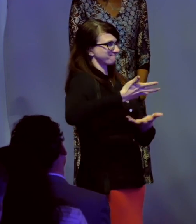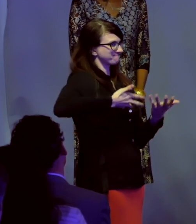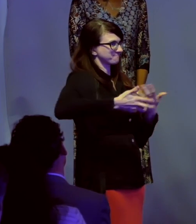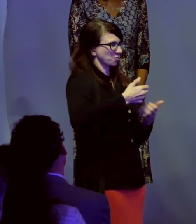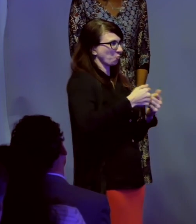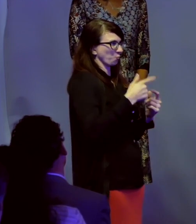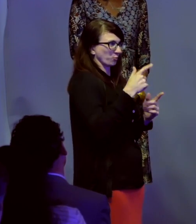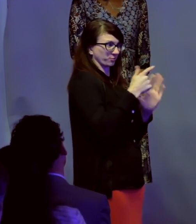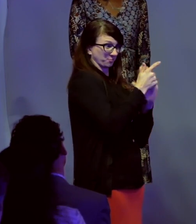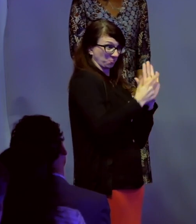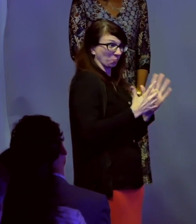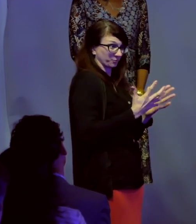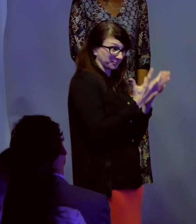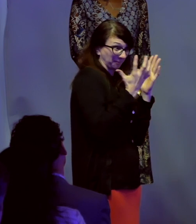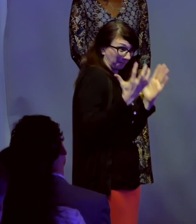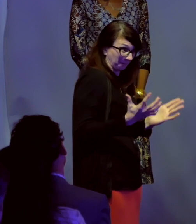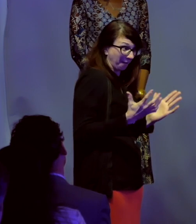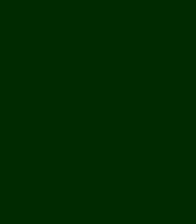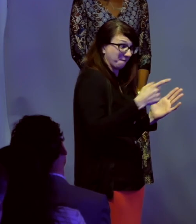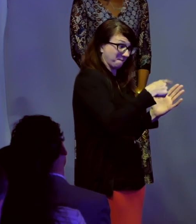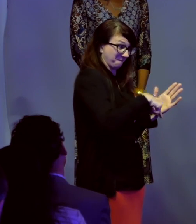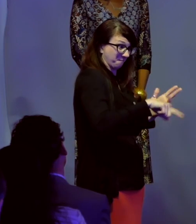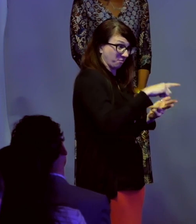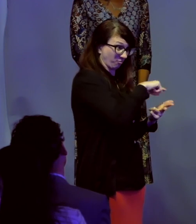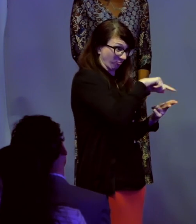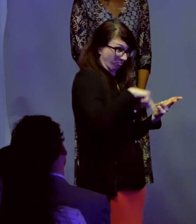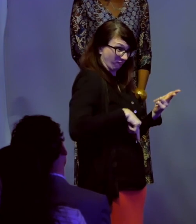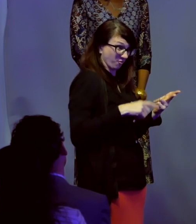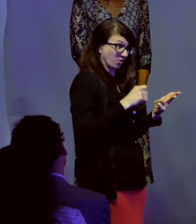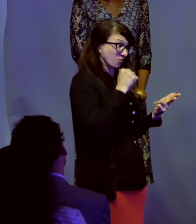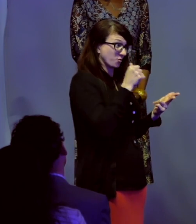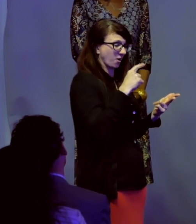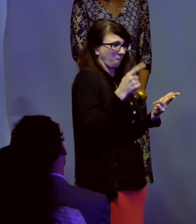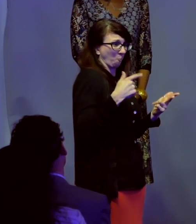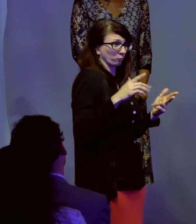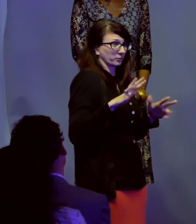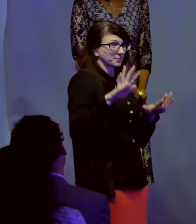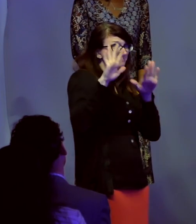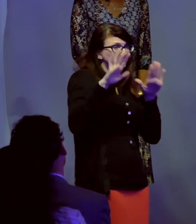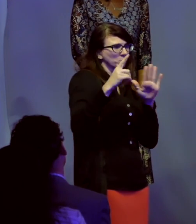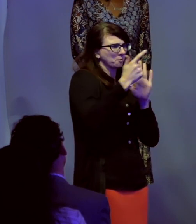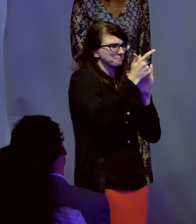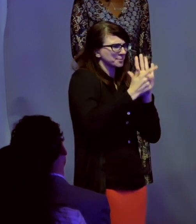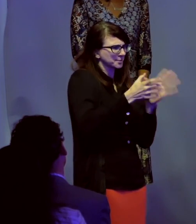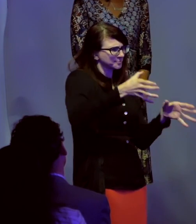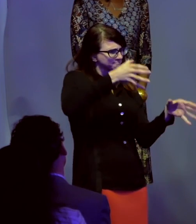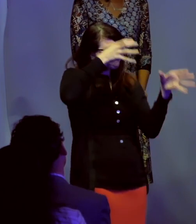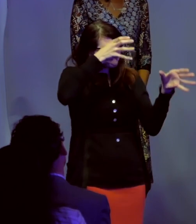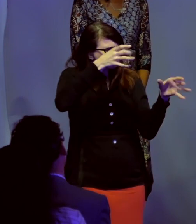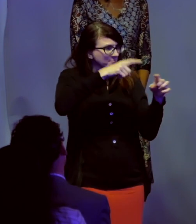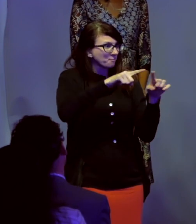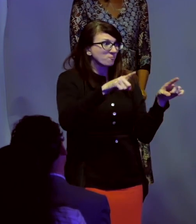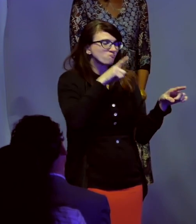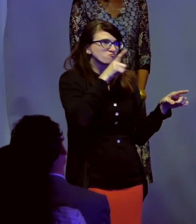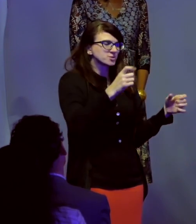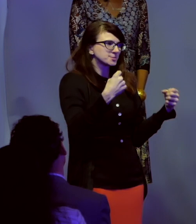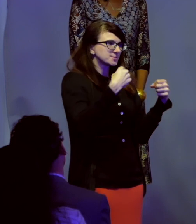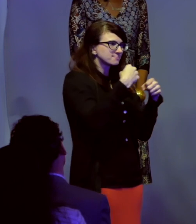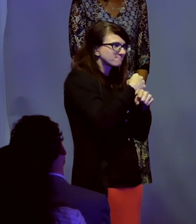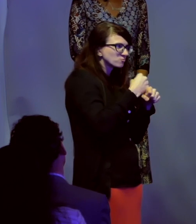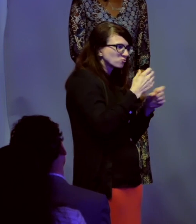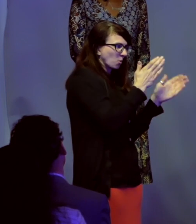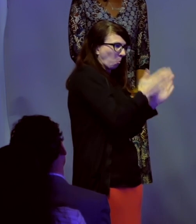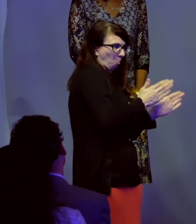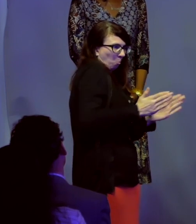lawyers a lot, that they are not only superb legal minds, but they are great strategists and